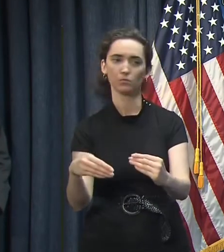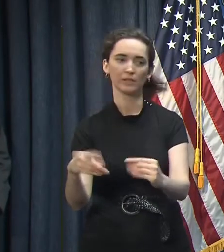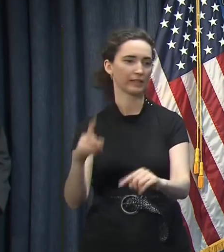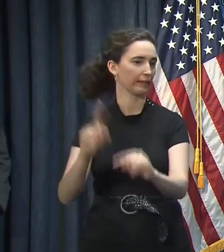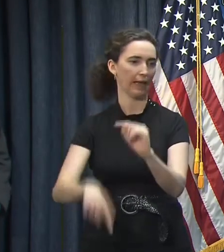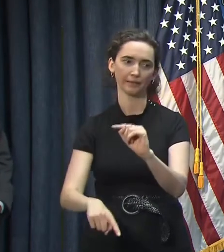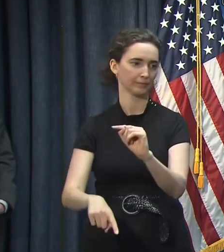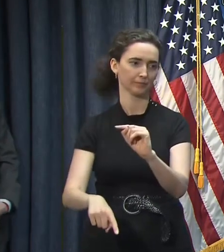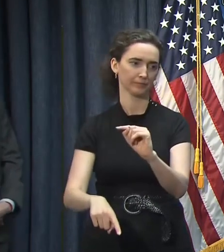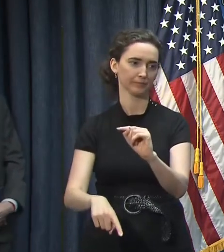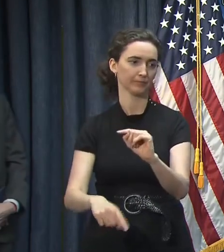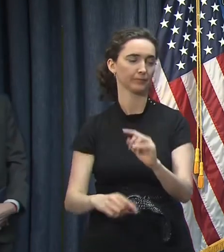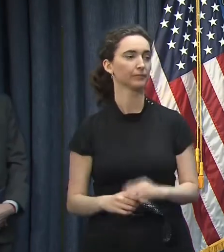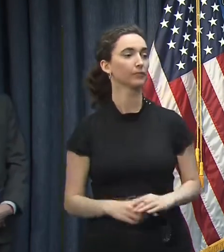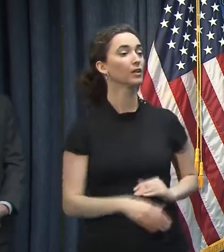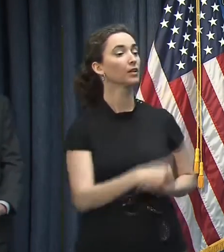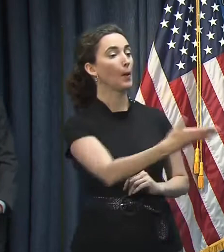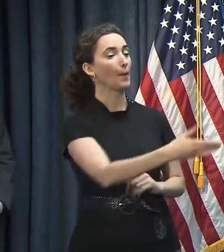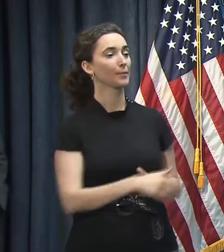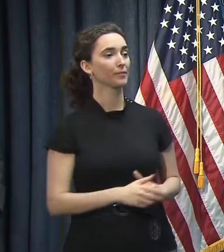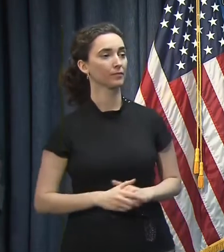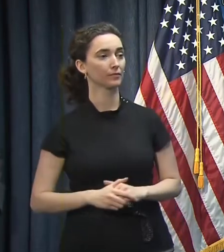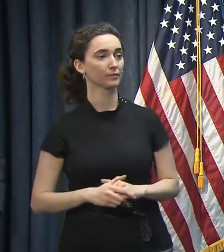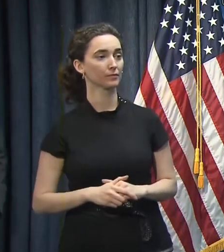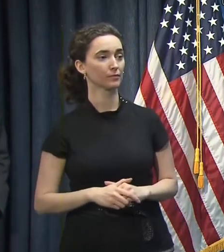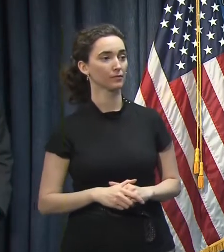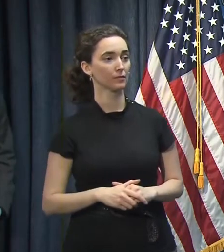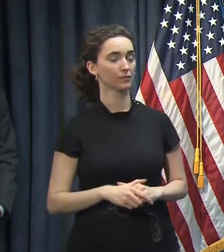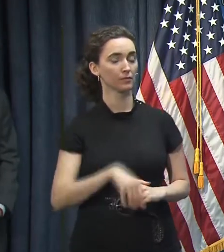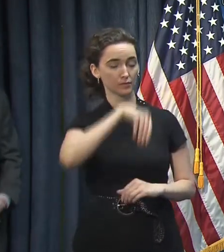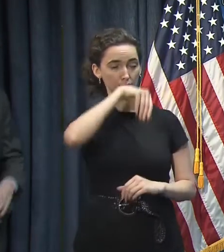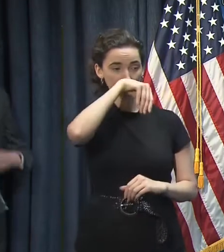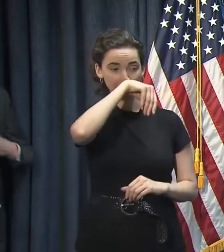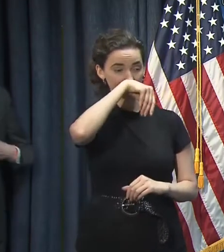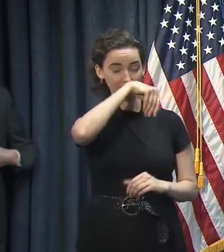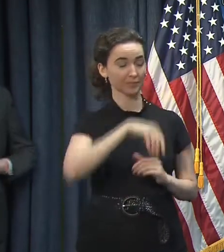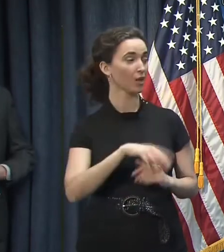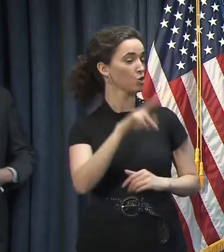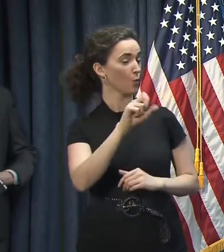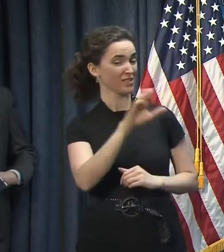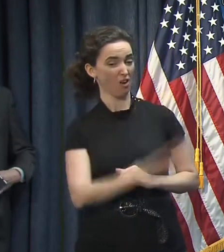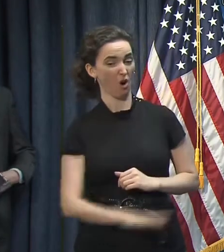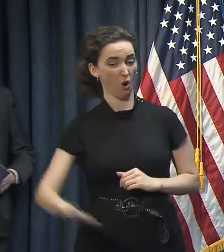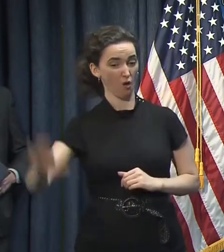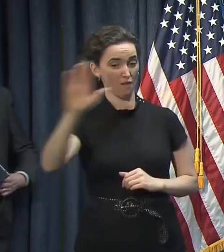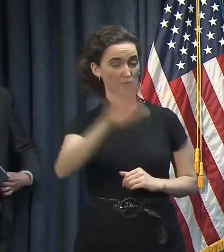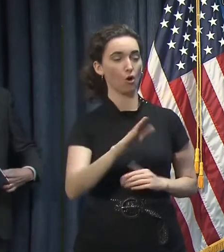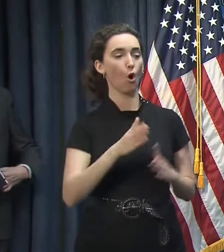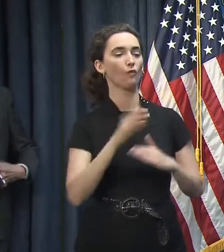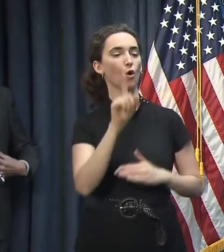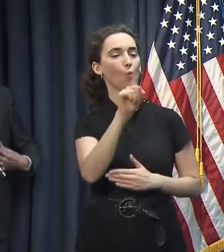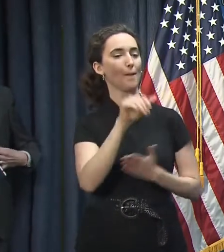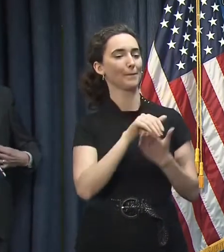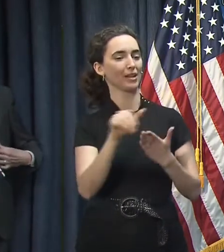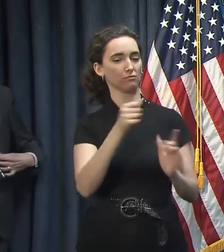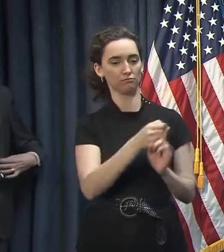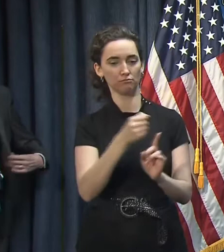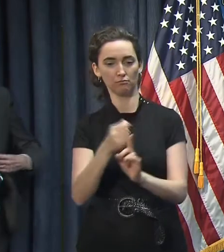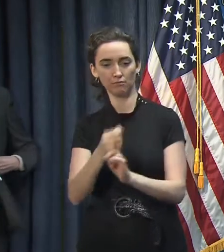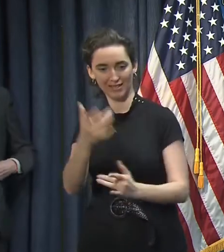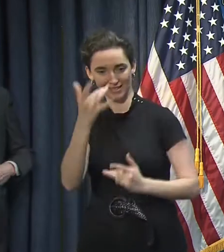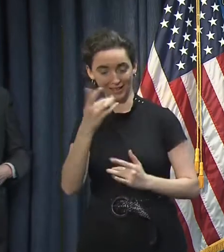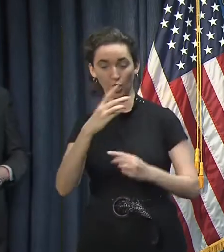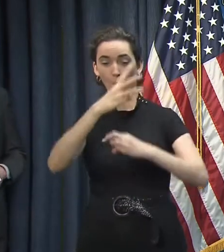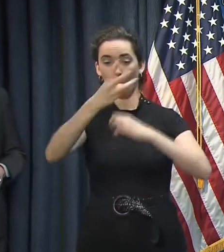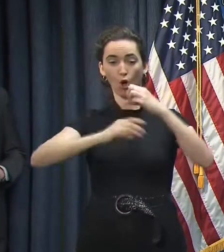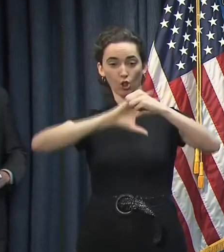Yes, sir. We just crossed over a million cases in the United States, which is one third of all the cases around the world. Are we any